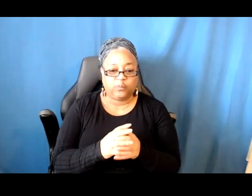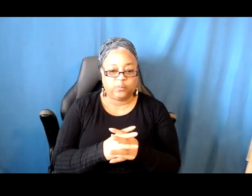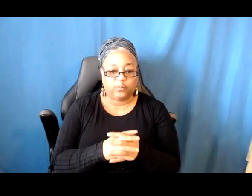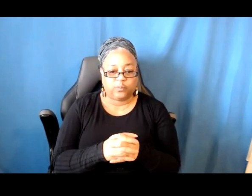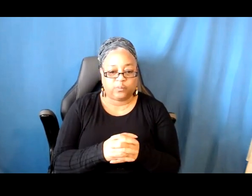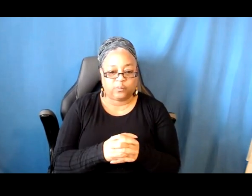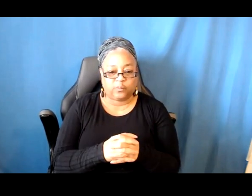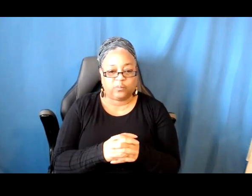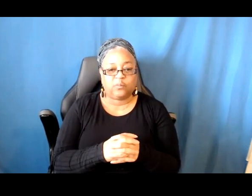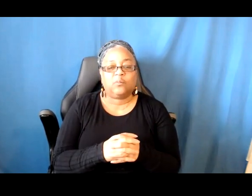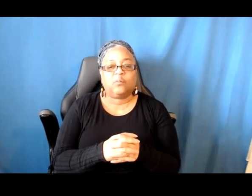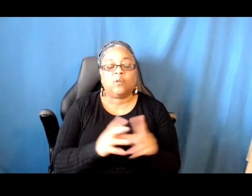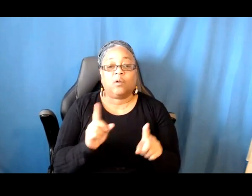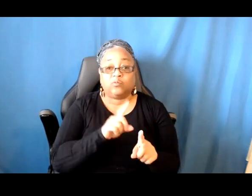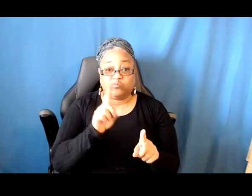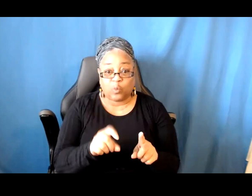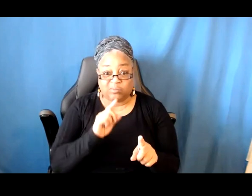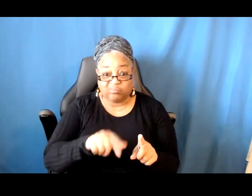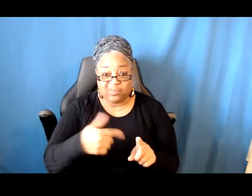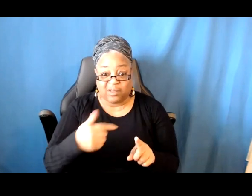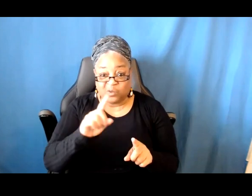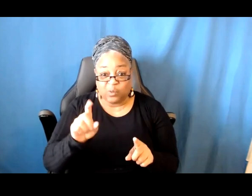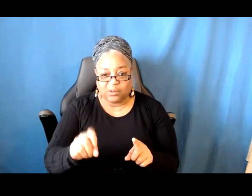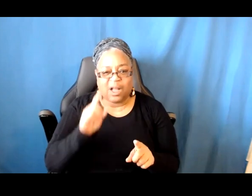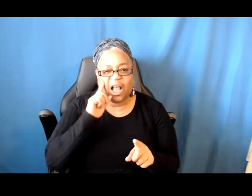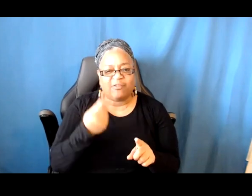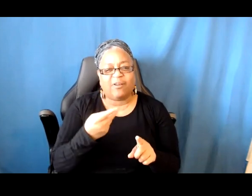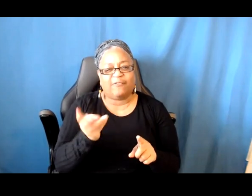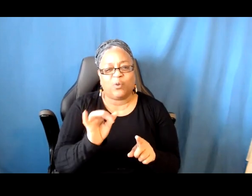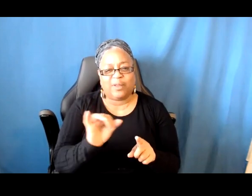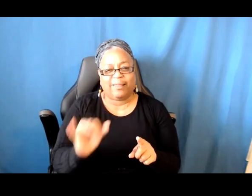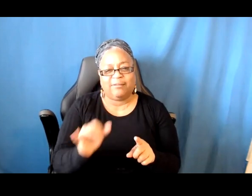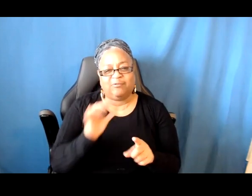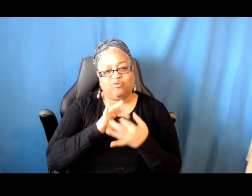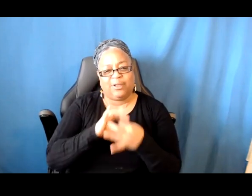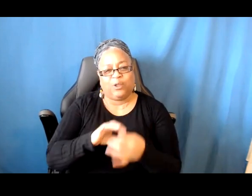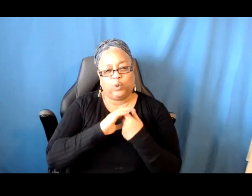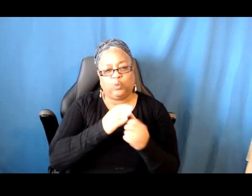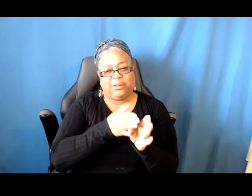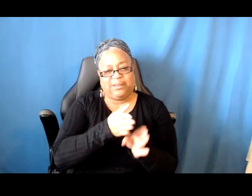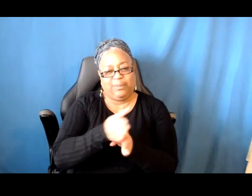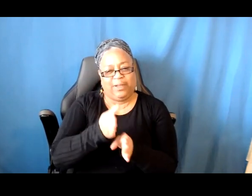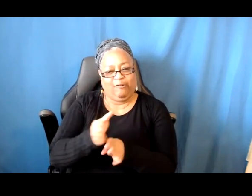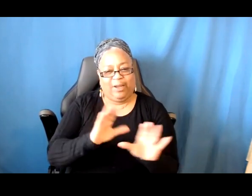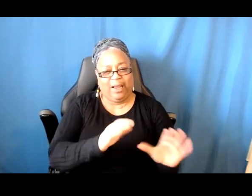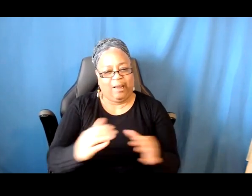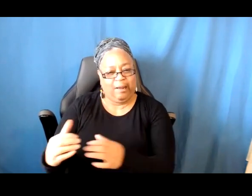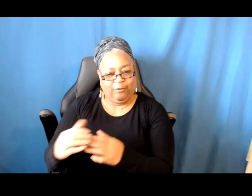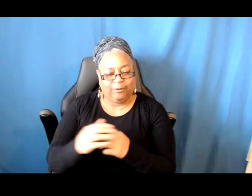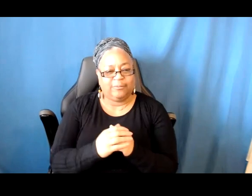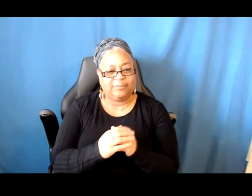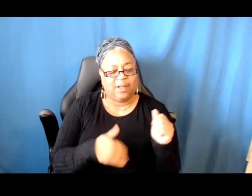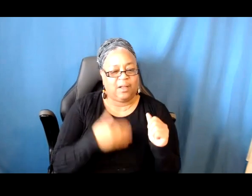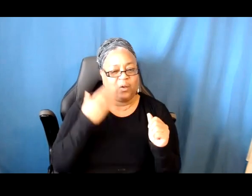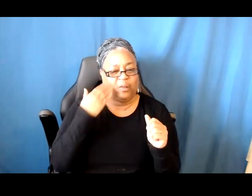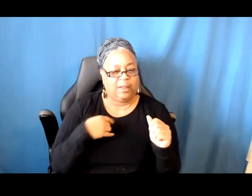So this is the question, and I think there are a couple like this, that have to do with this disciplinary categorization, which I know is always a bit